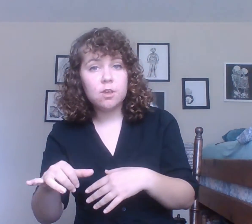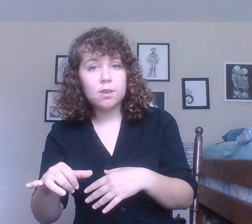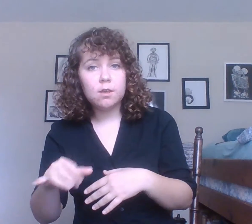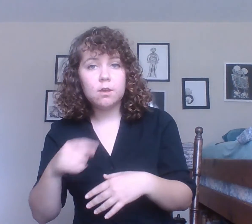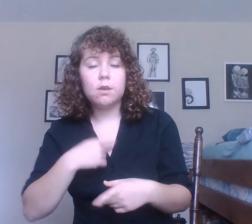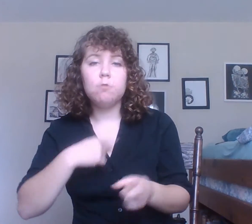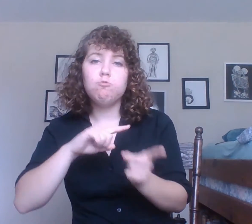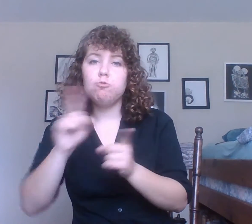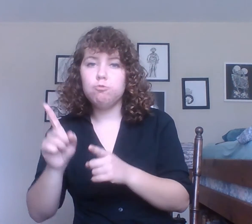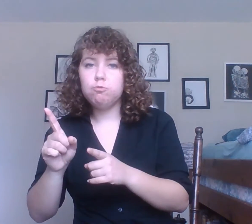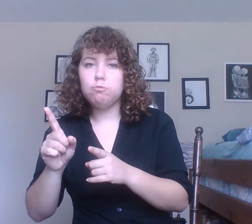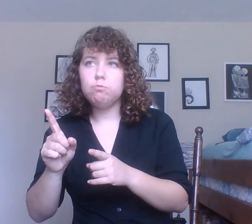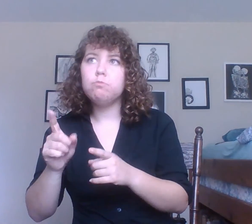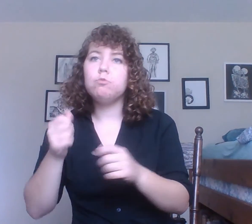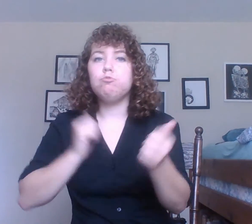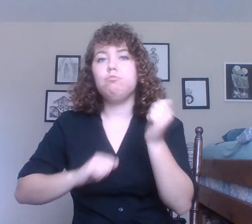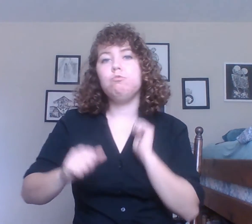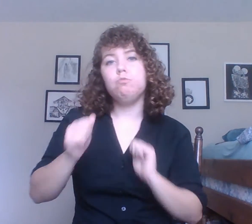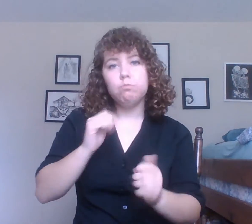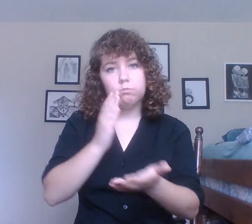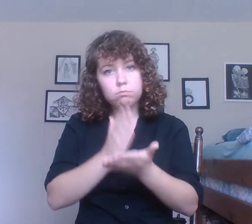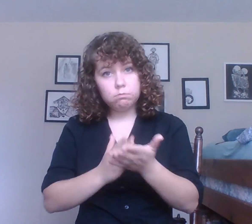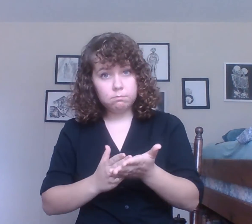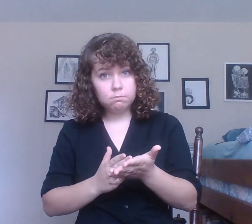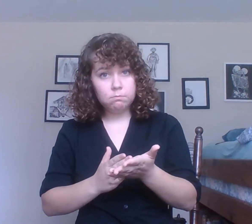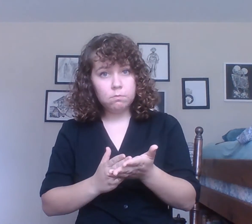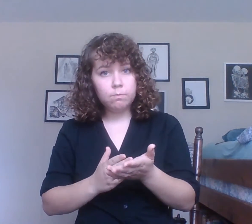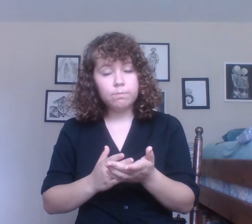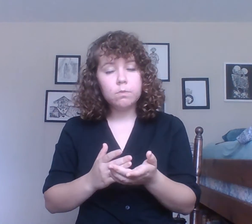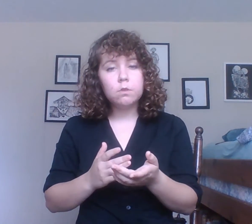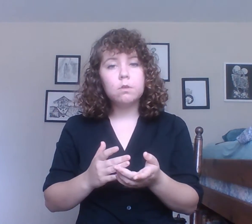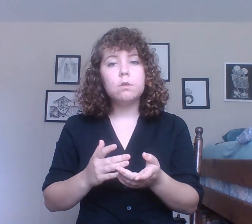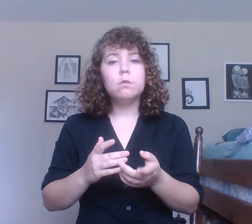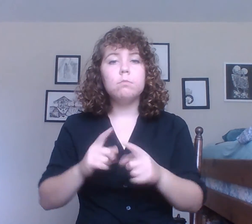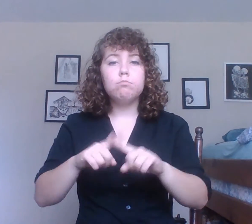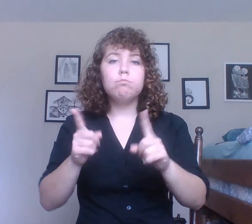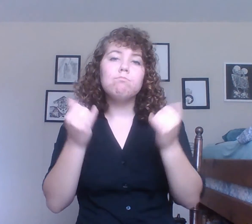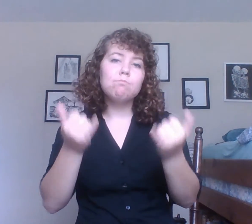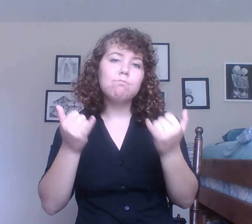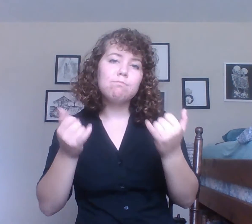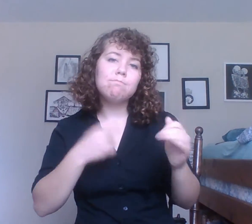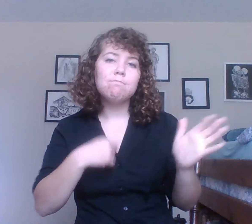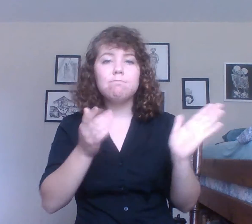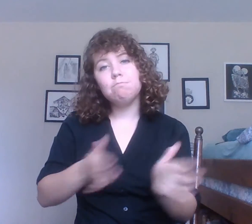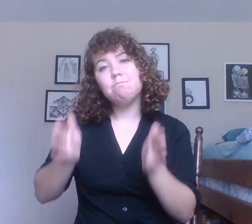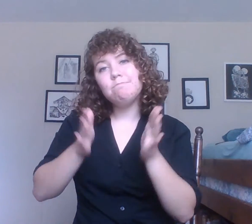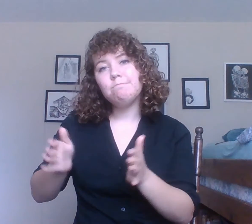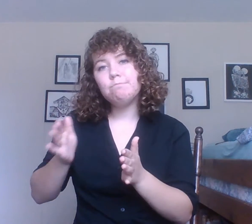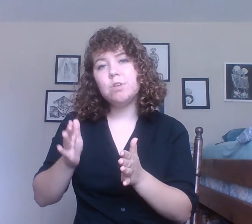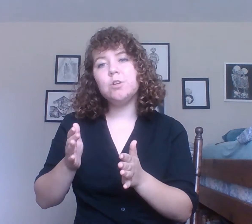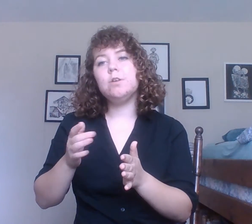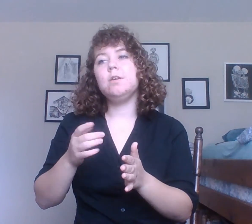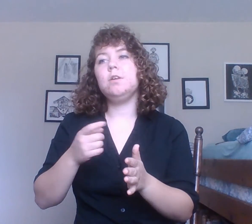I will go for the performance part but right now I'm preparing I